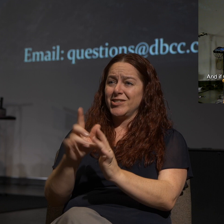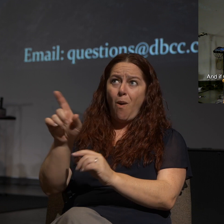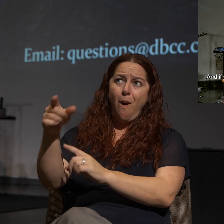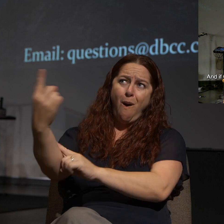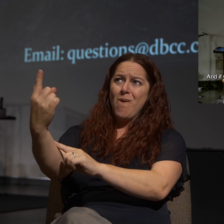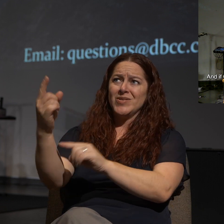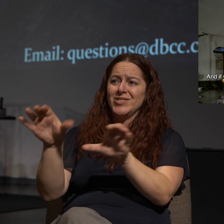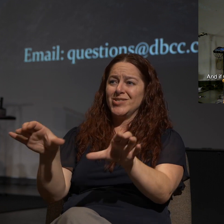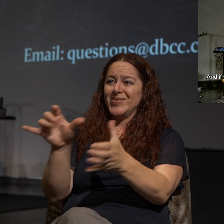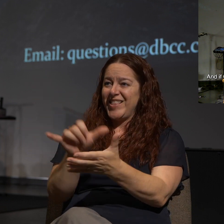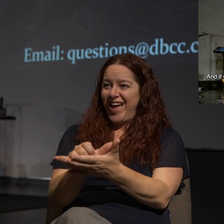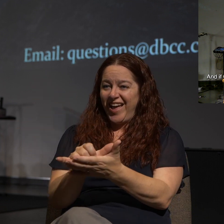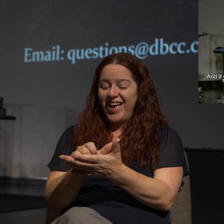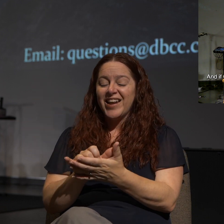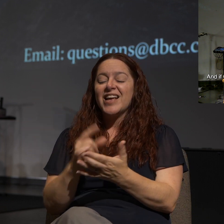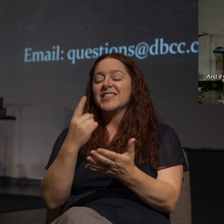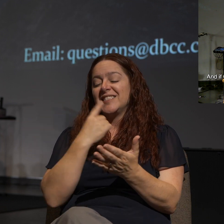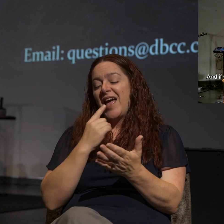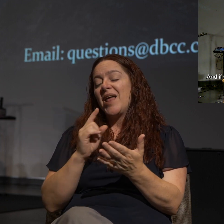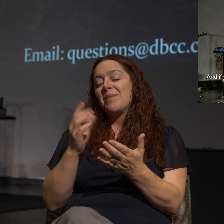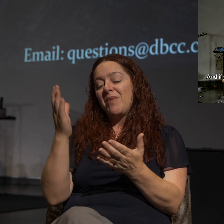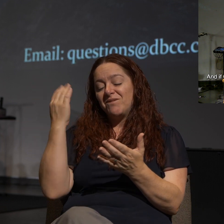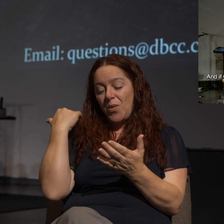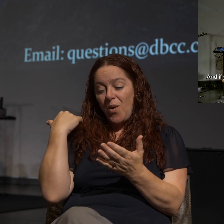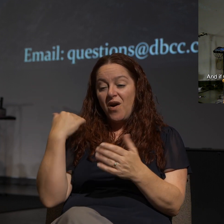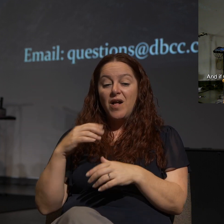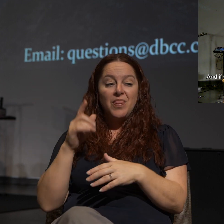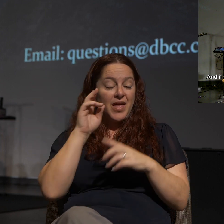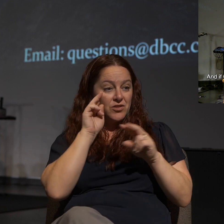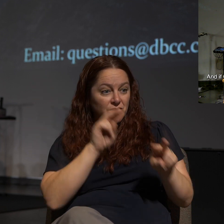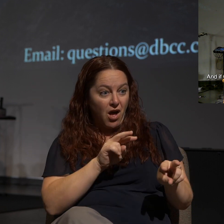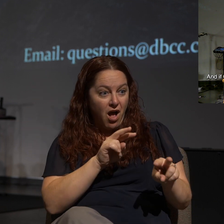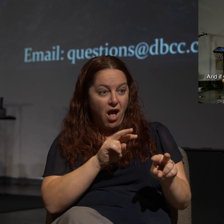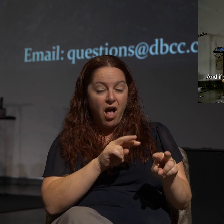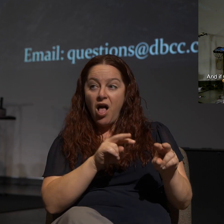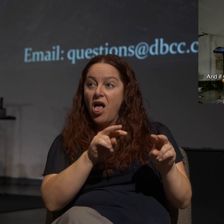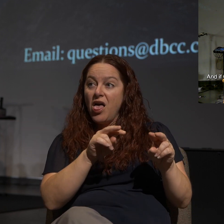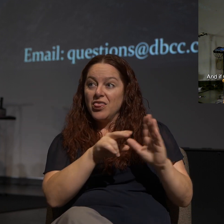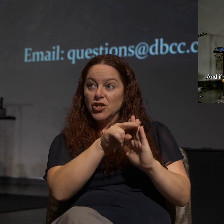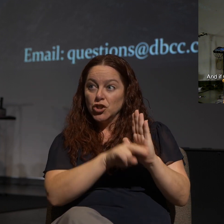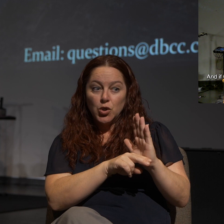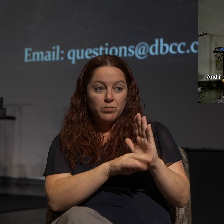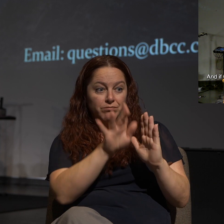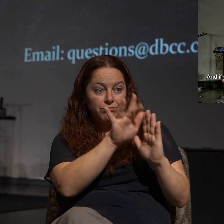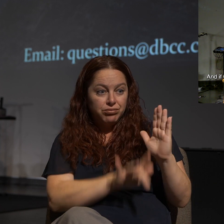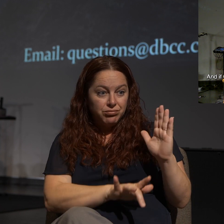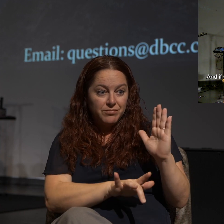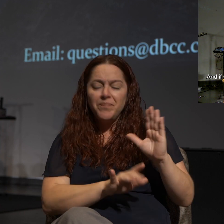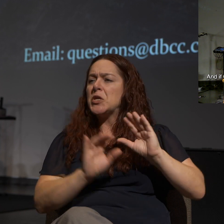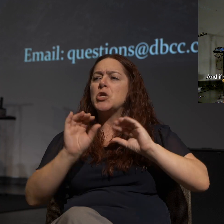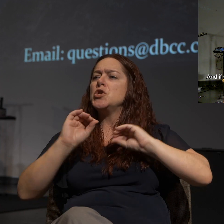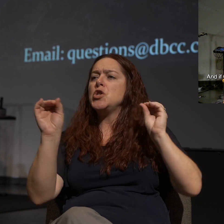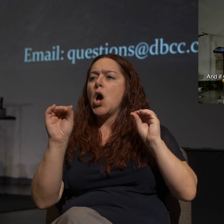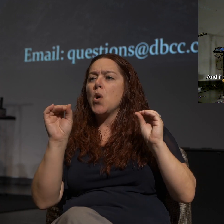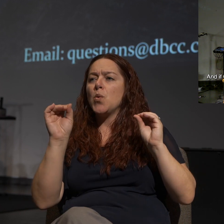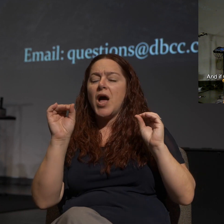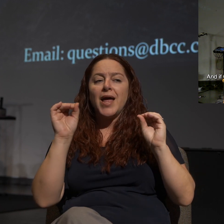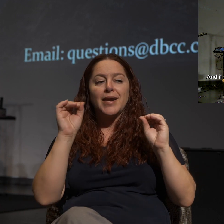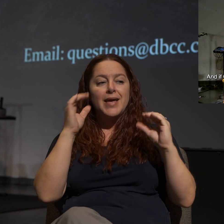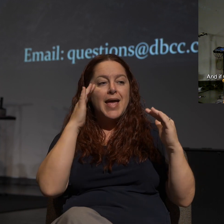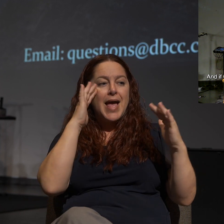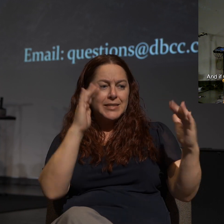that. And as I've said before, when they went to the empty tomb, nobody expected to find nobody.